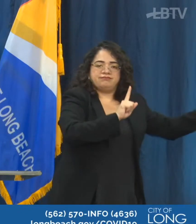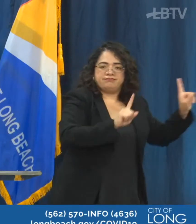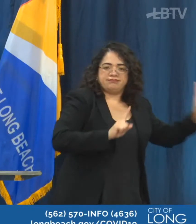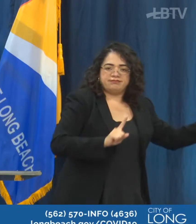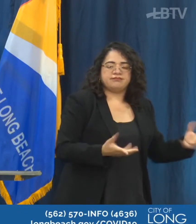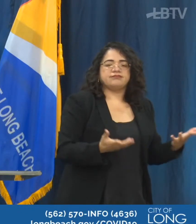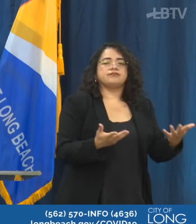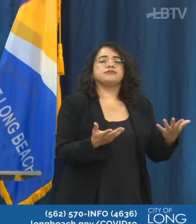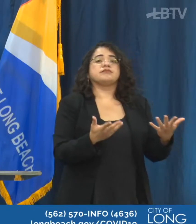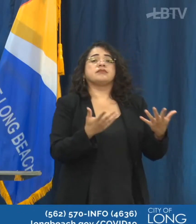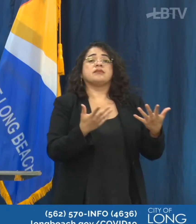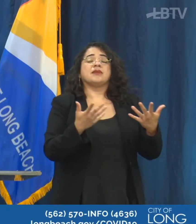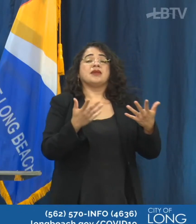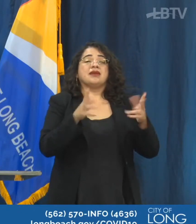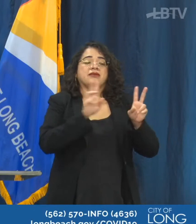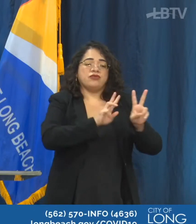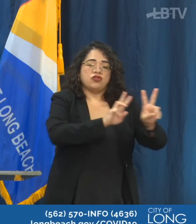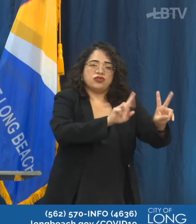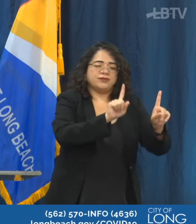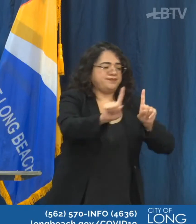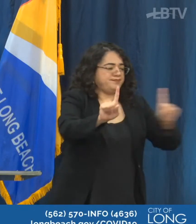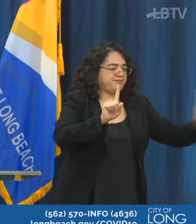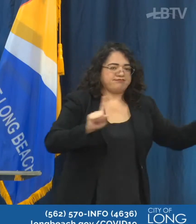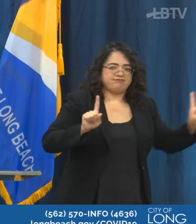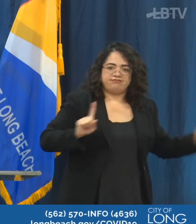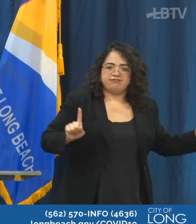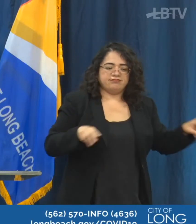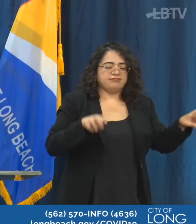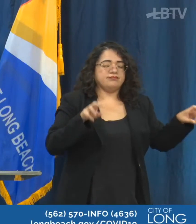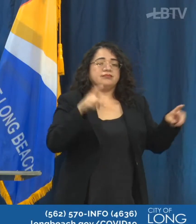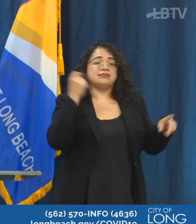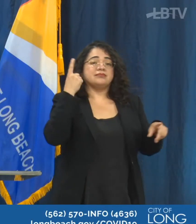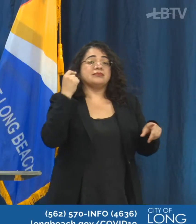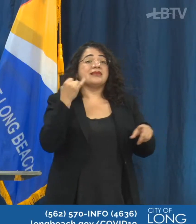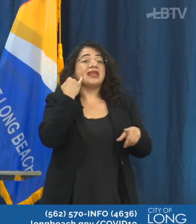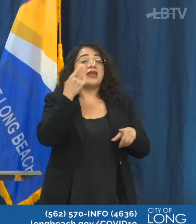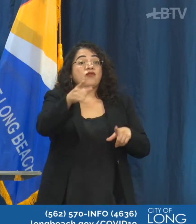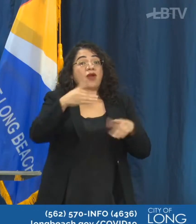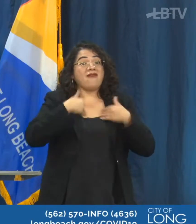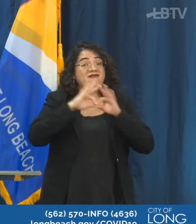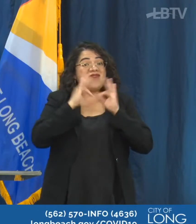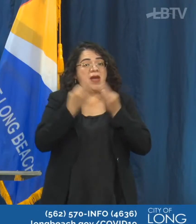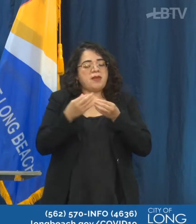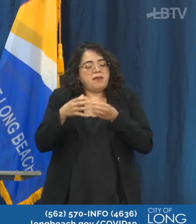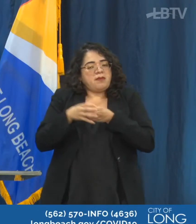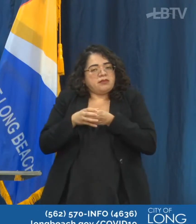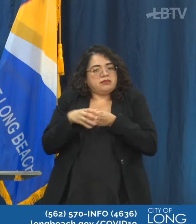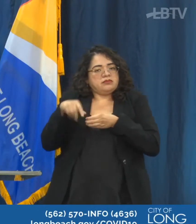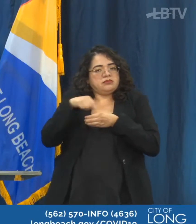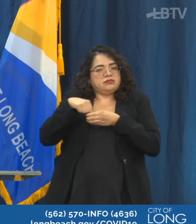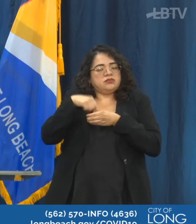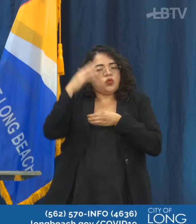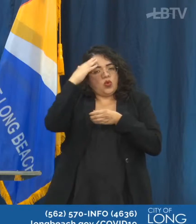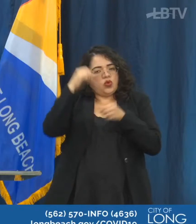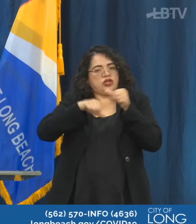that they are standing six feet apart and unless they are with their family members. Indoor faith based services remain limited to 25 percent of